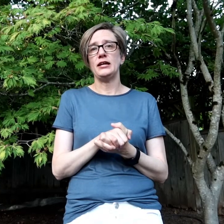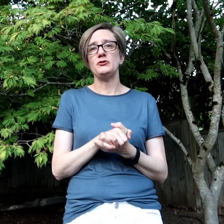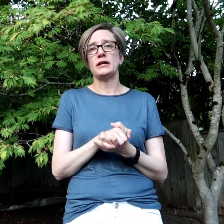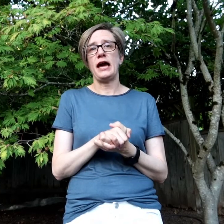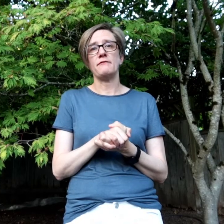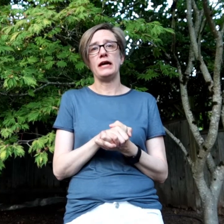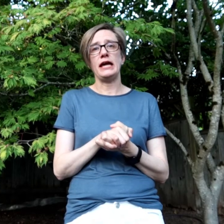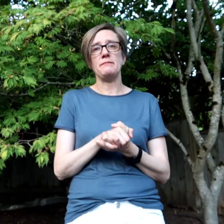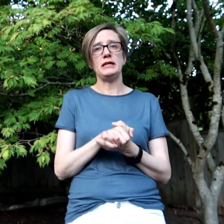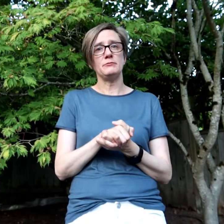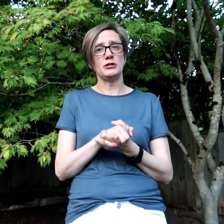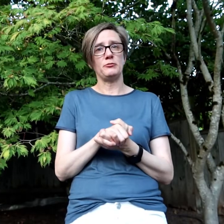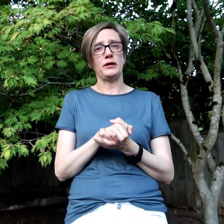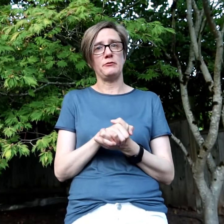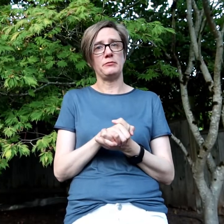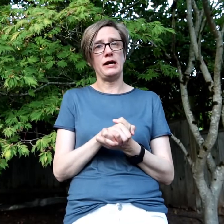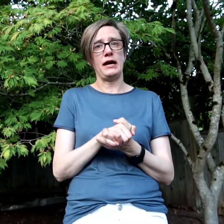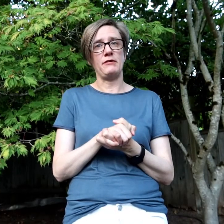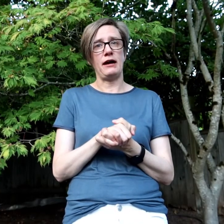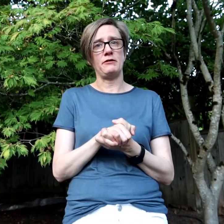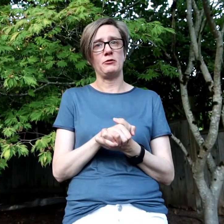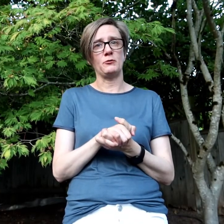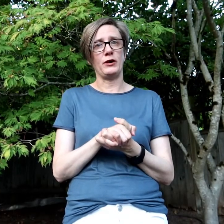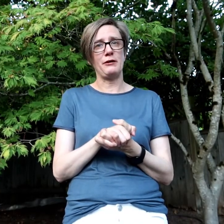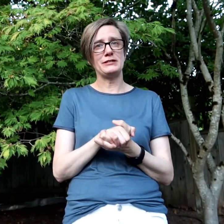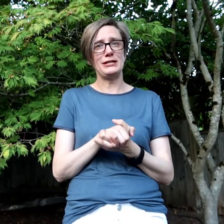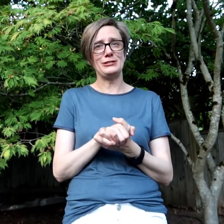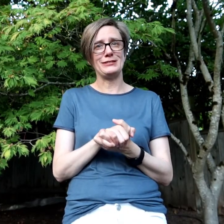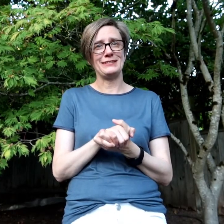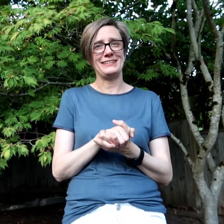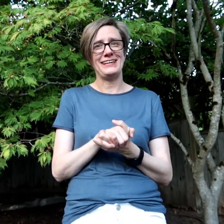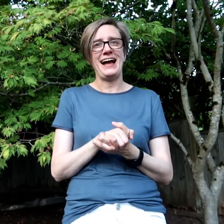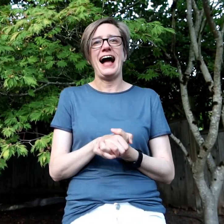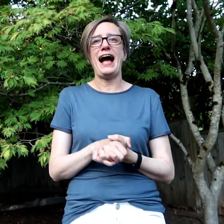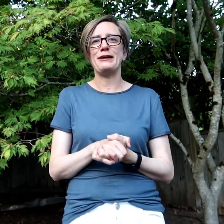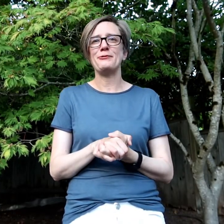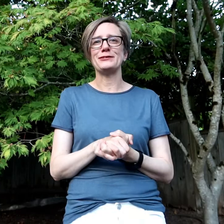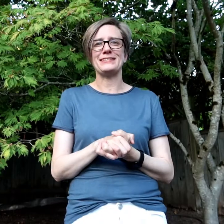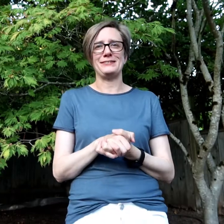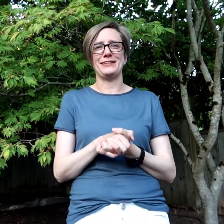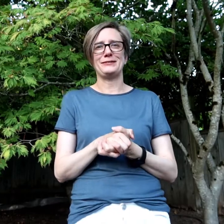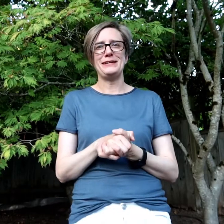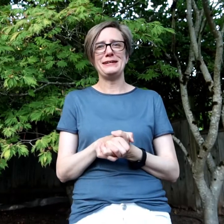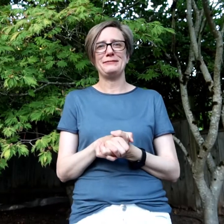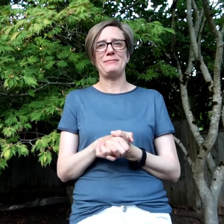you can have a mediumship reading with me. have half hour and one hour sessions. I will see you next week. Bye.